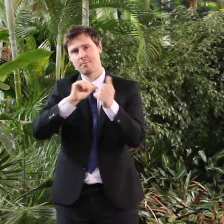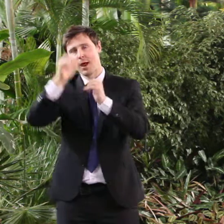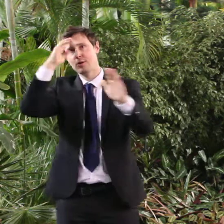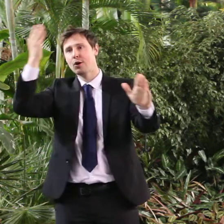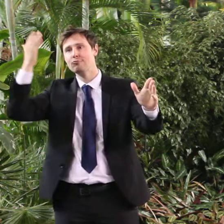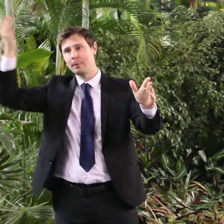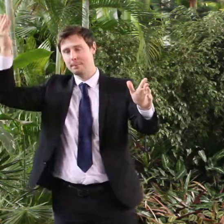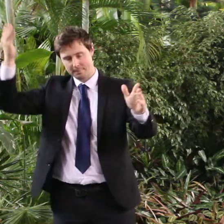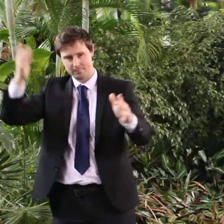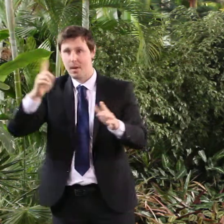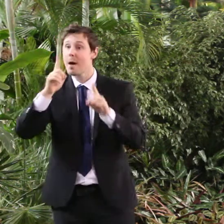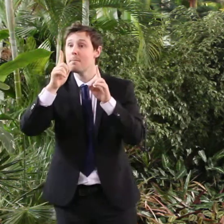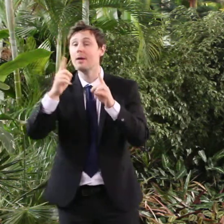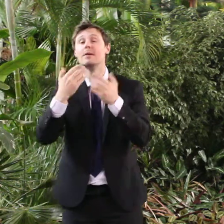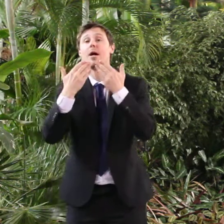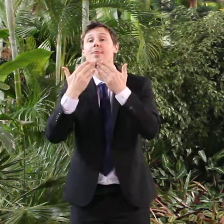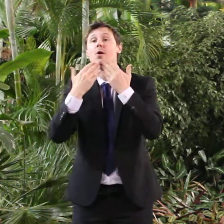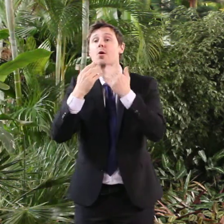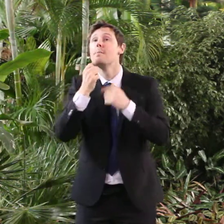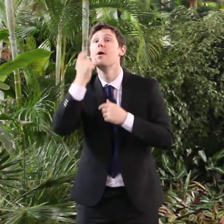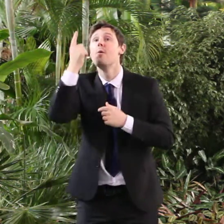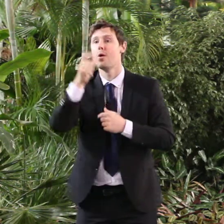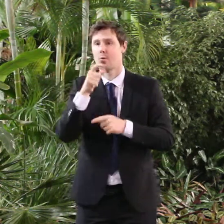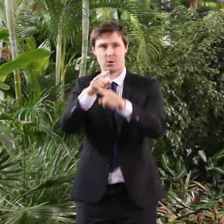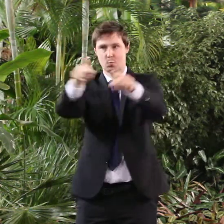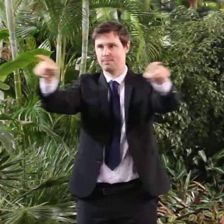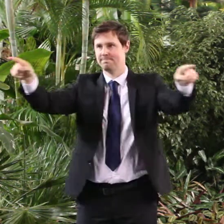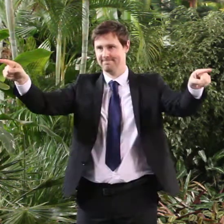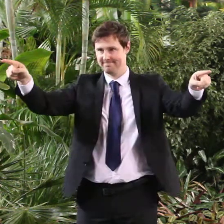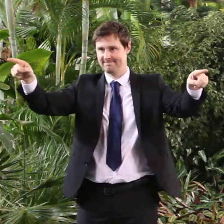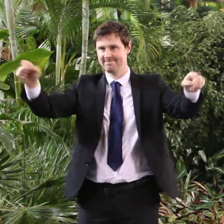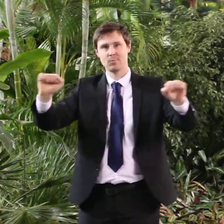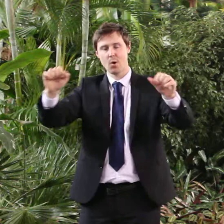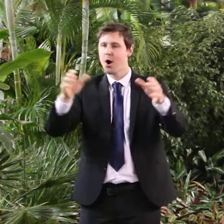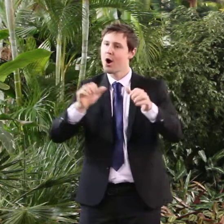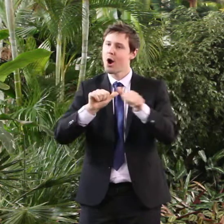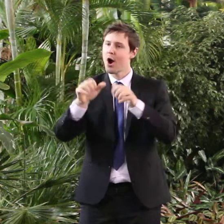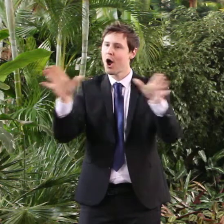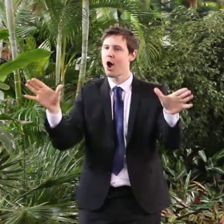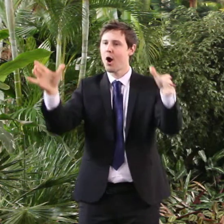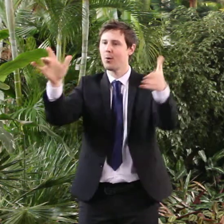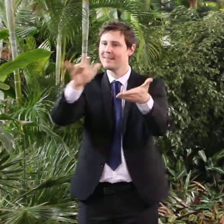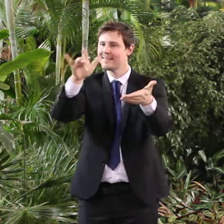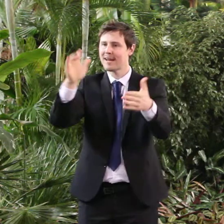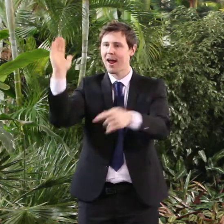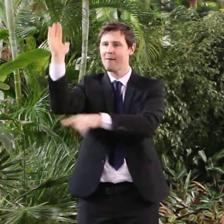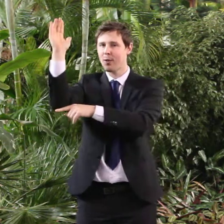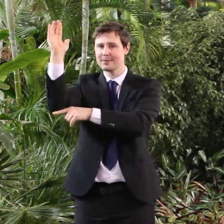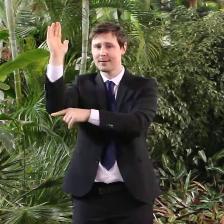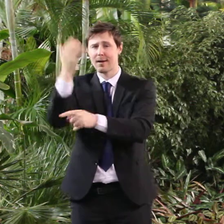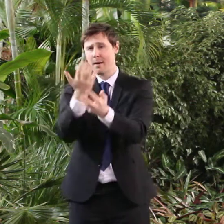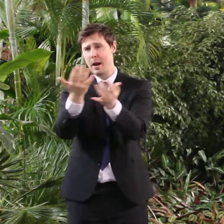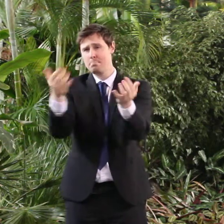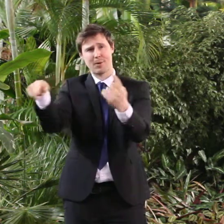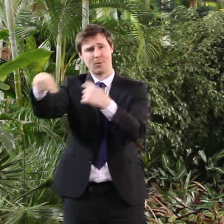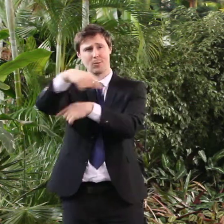want to thank most are you, the host city volunteers. Many of you, many of you have continued to volunteer